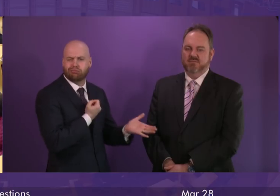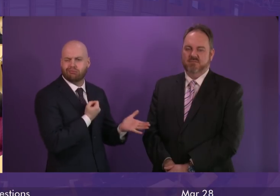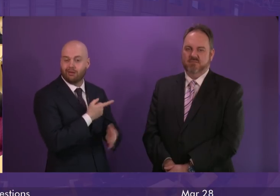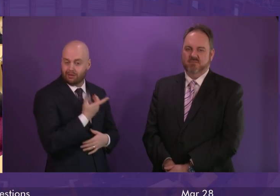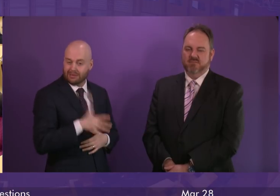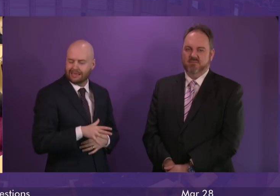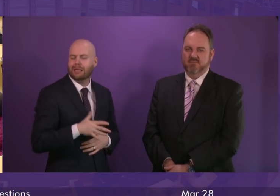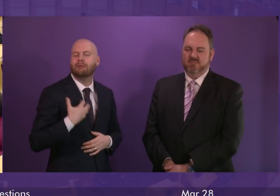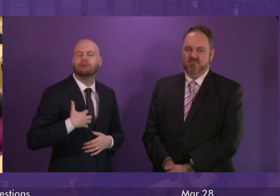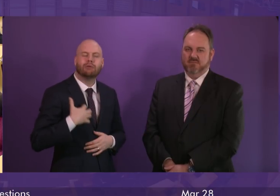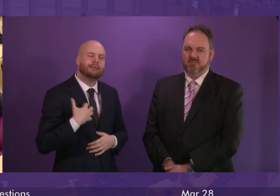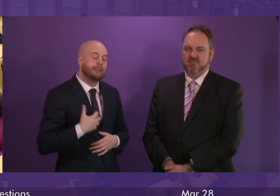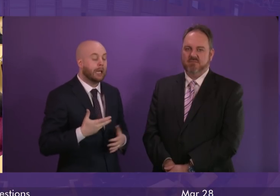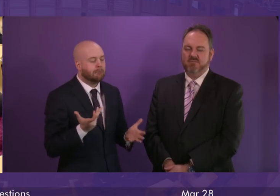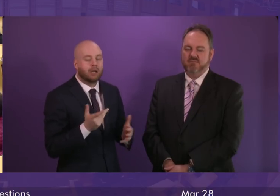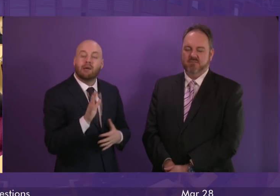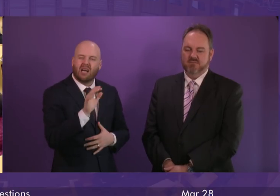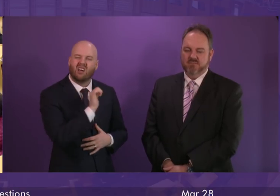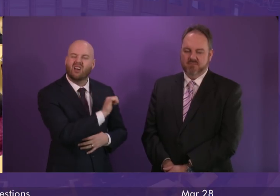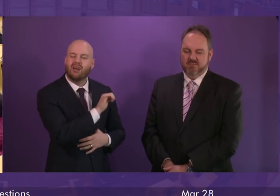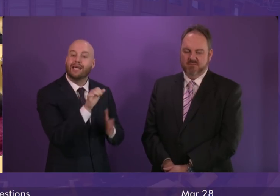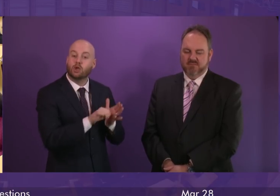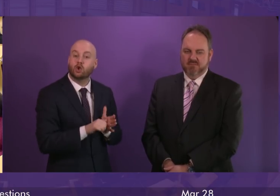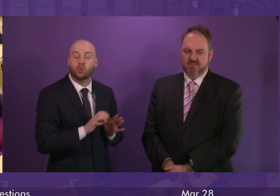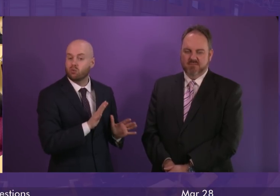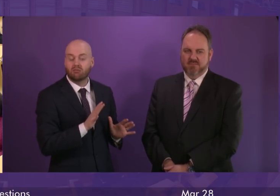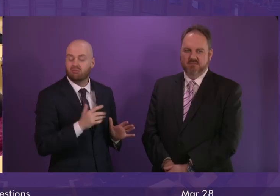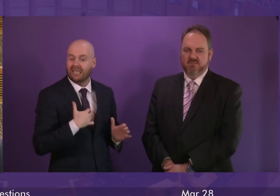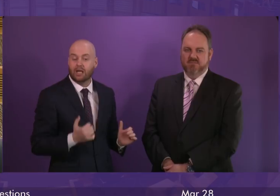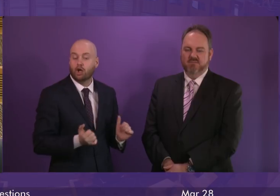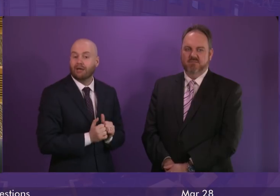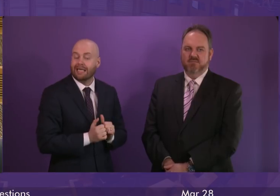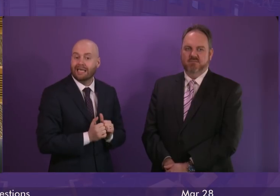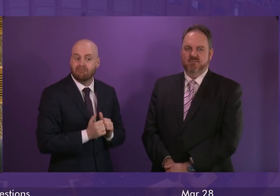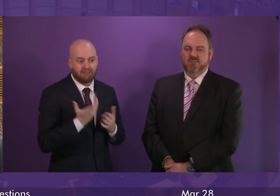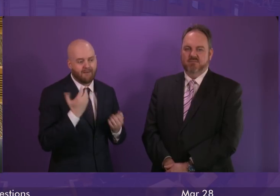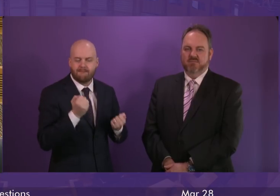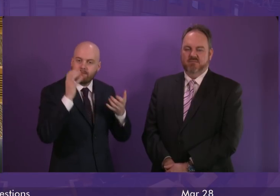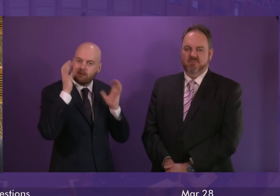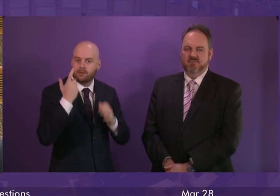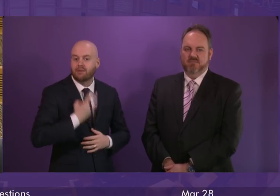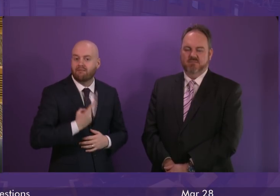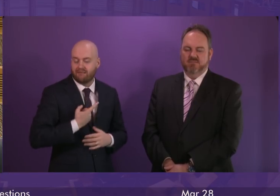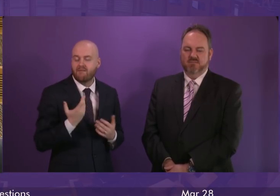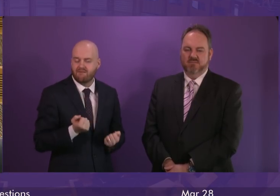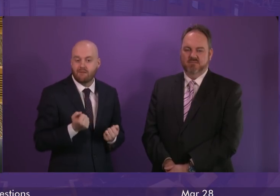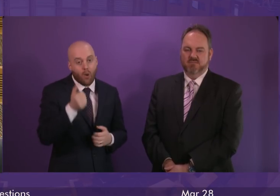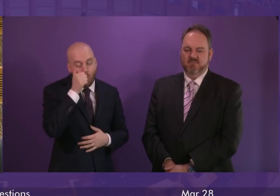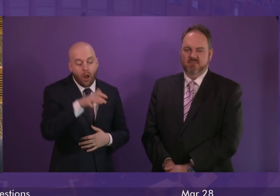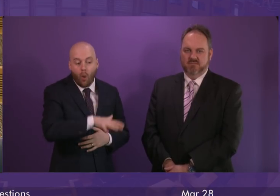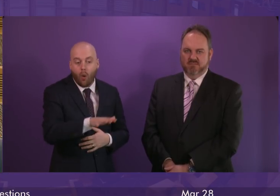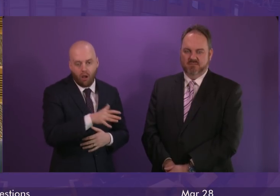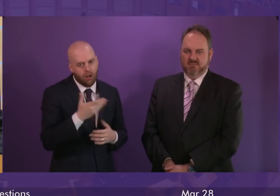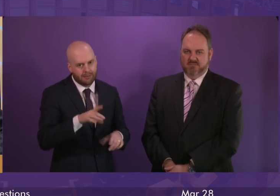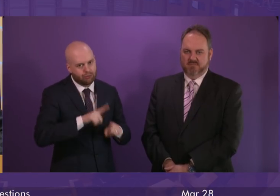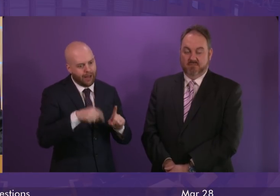particular issue that he raises, I do share his concerns. And I know that local members have been raising these concerns and will continue to